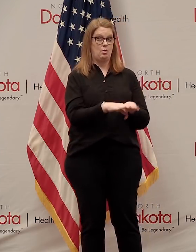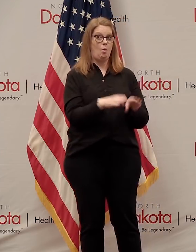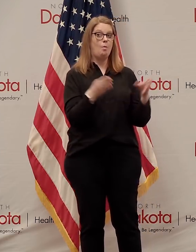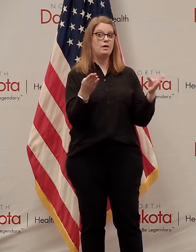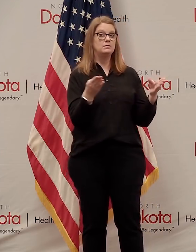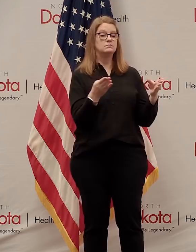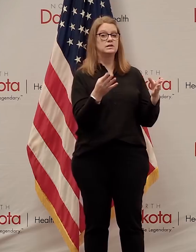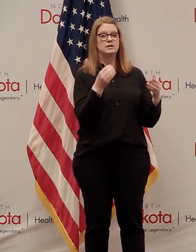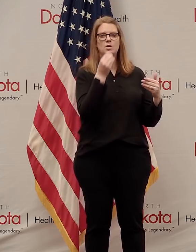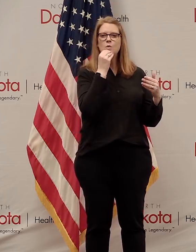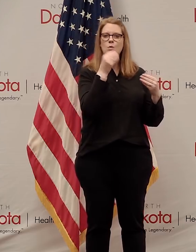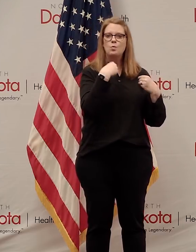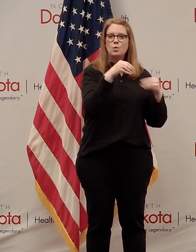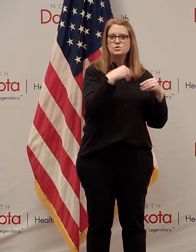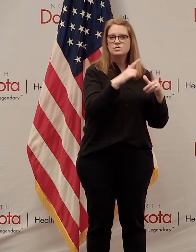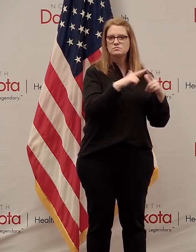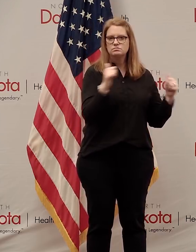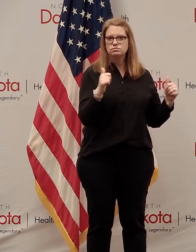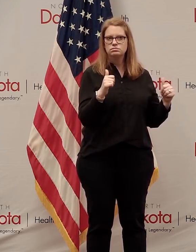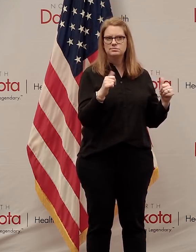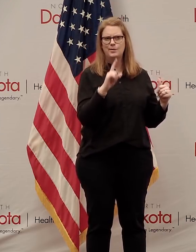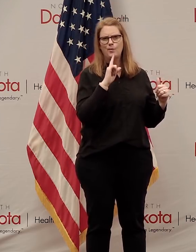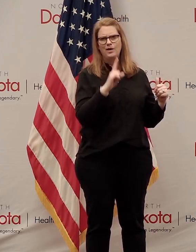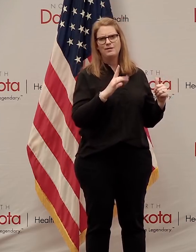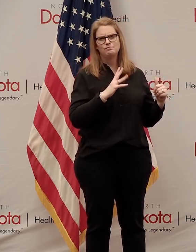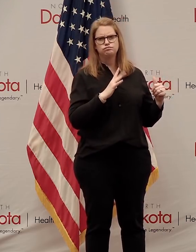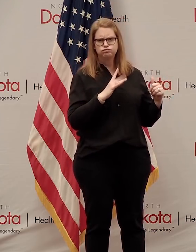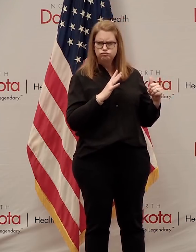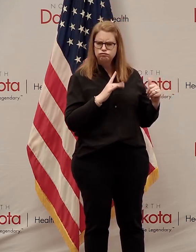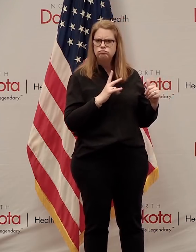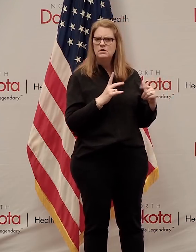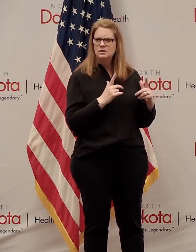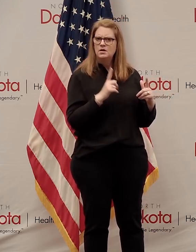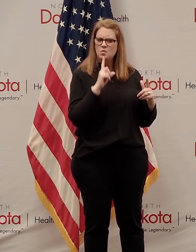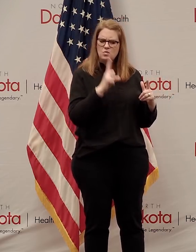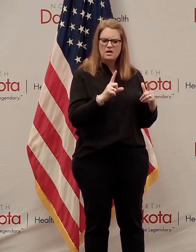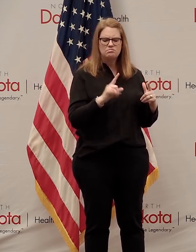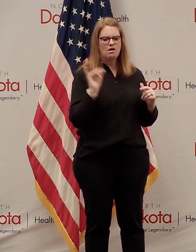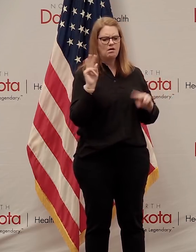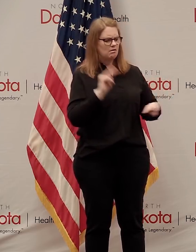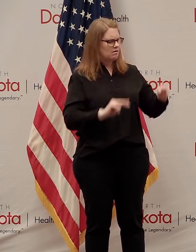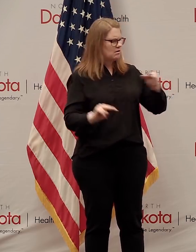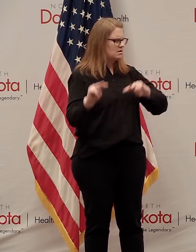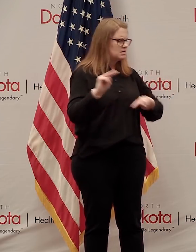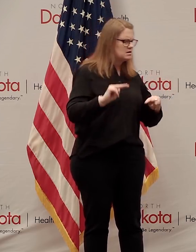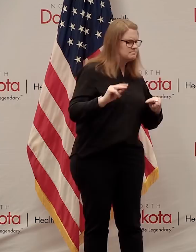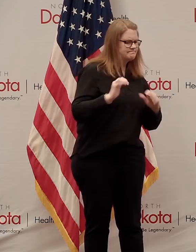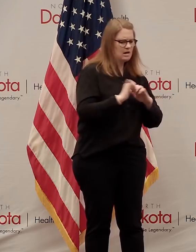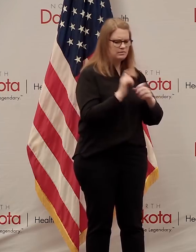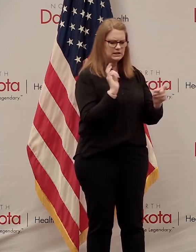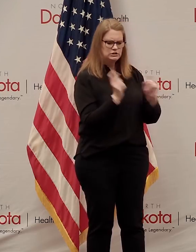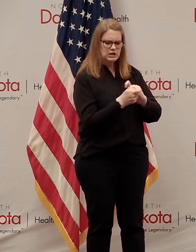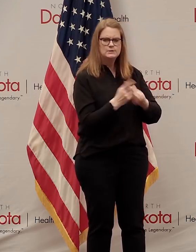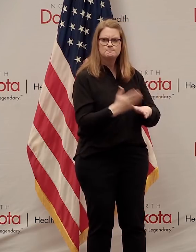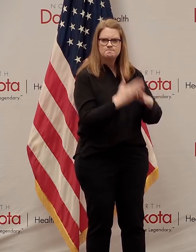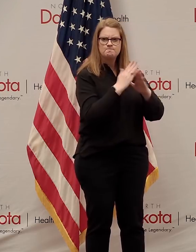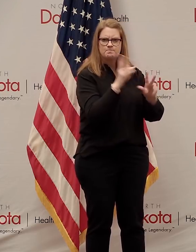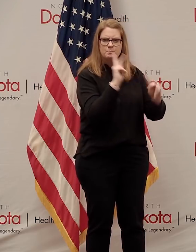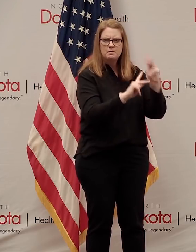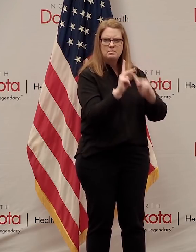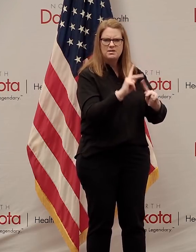grocers and others have been taking a lot of smart actions to make sure they're protecting their team members and their customers.